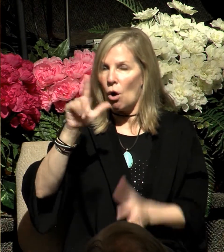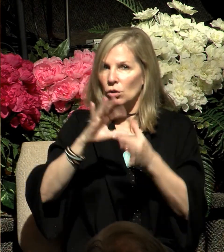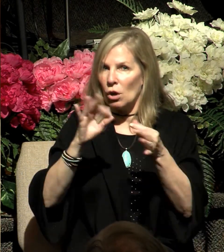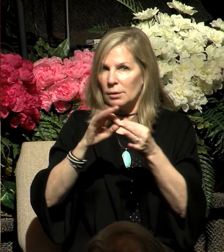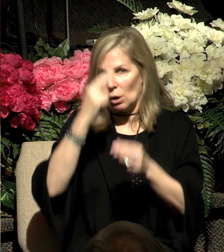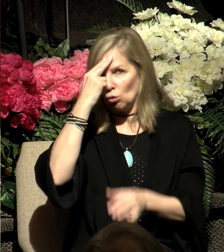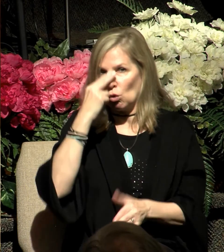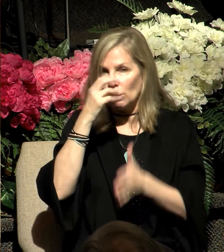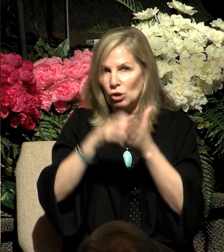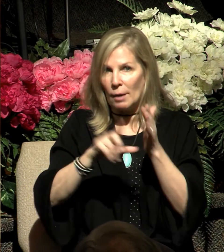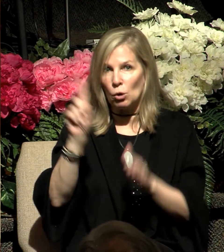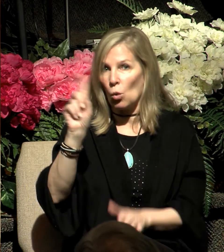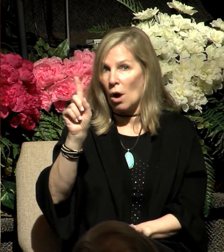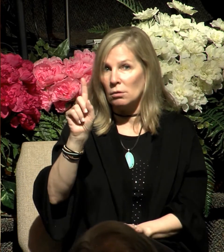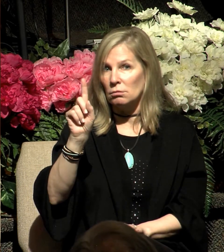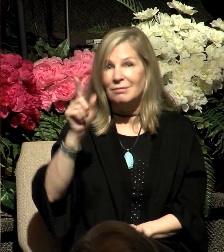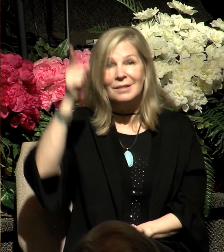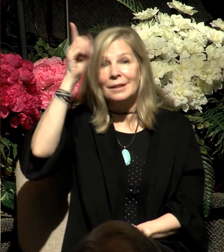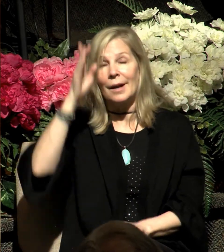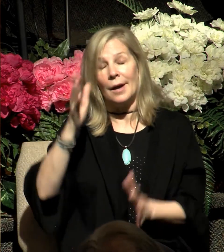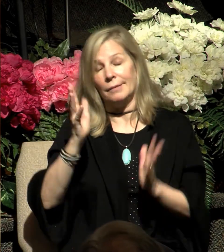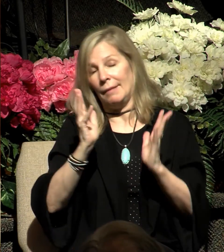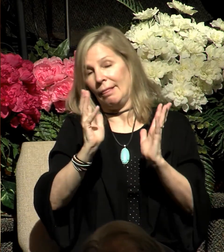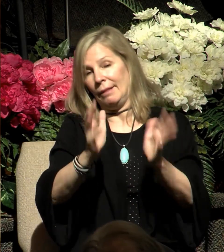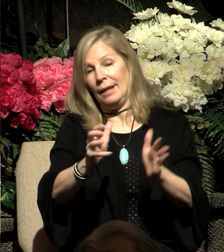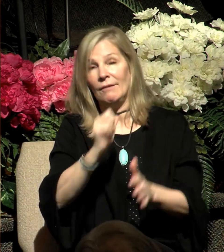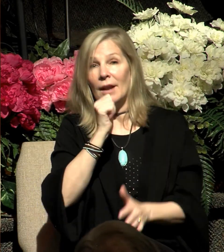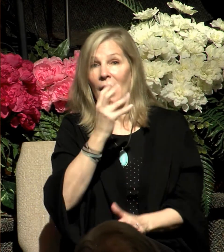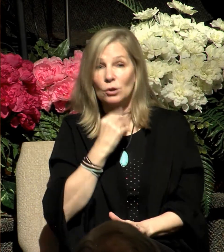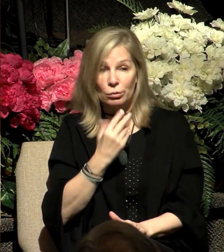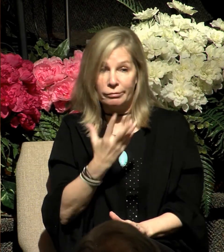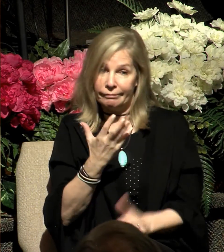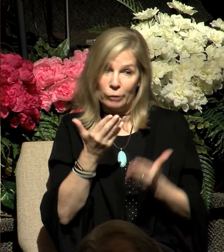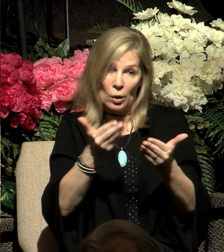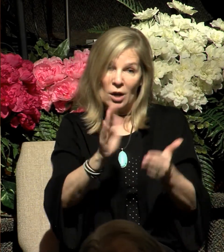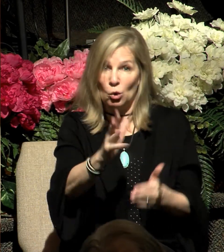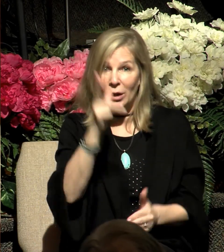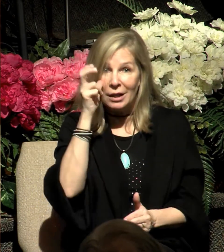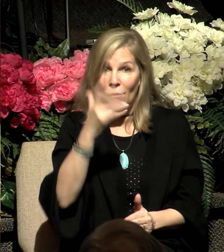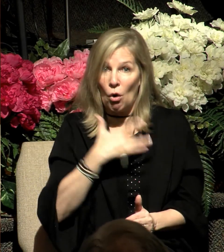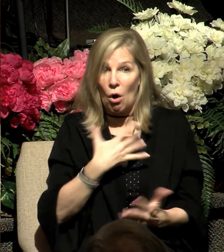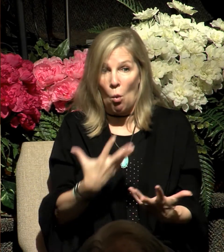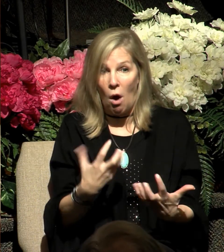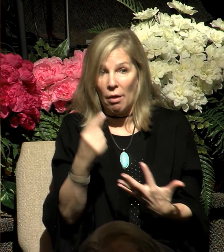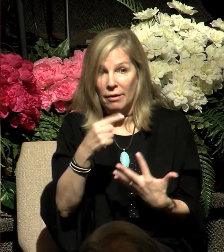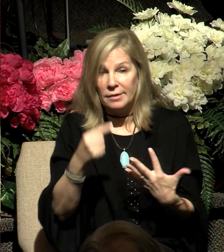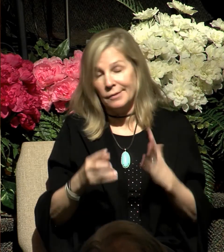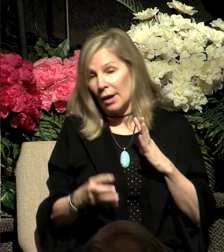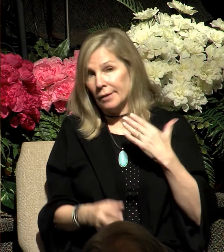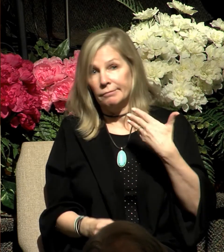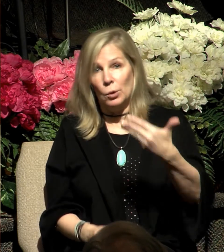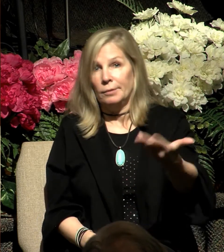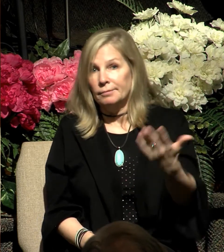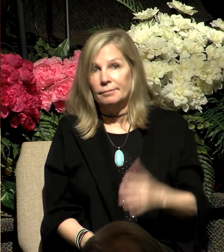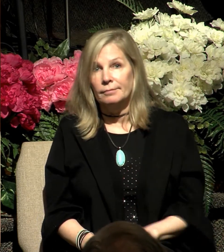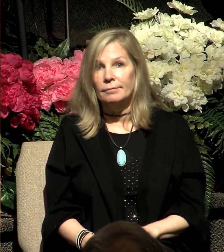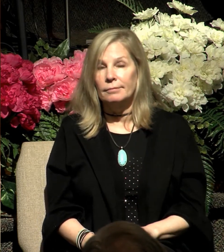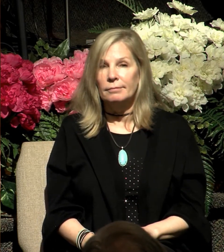abandoning the Gentiles to do those sins that their evil hearts wanted to do. God did the same thing to the Jewish people. He let them do what their